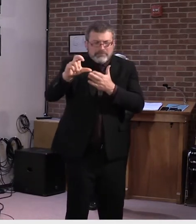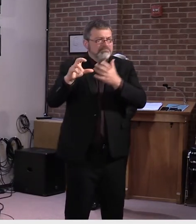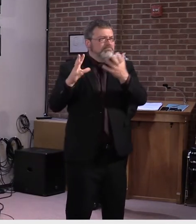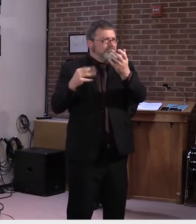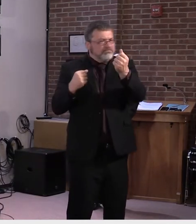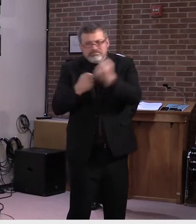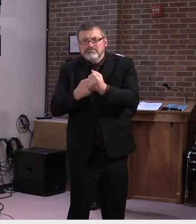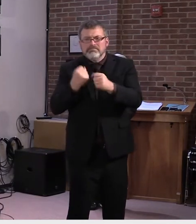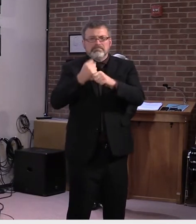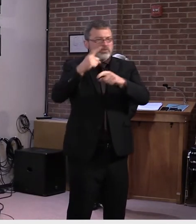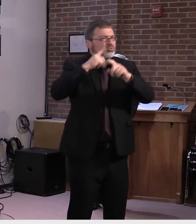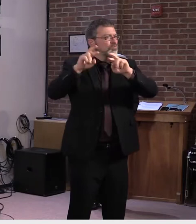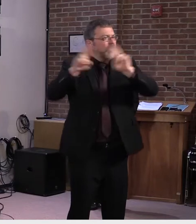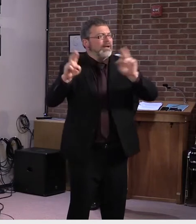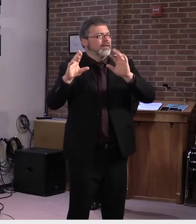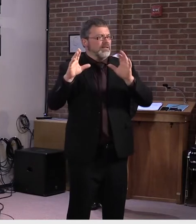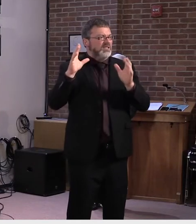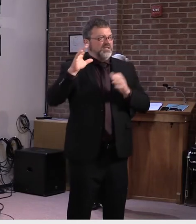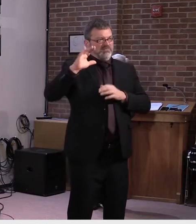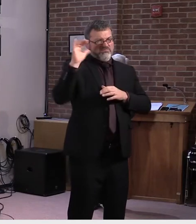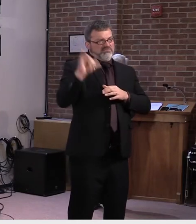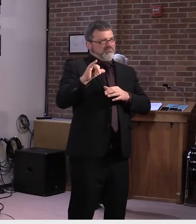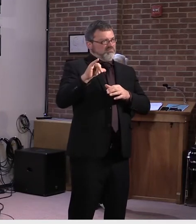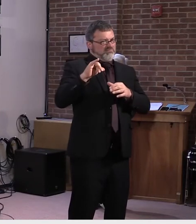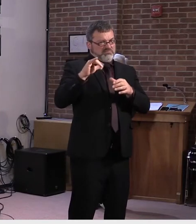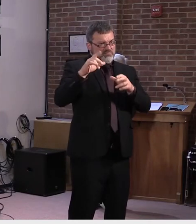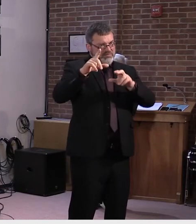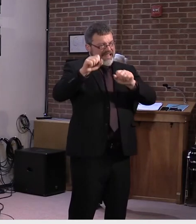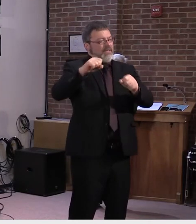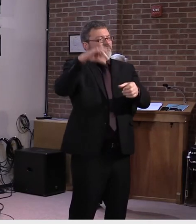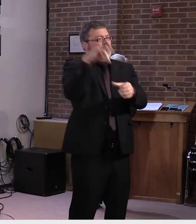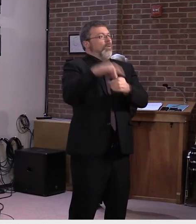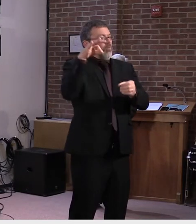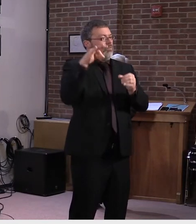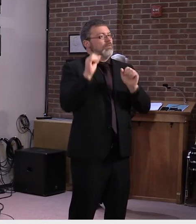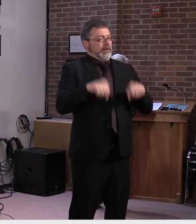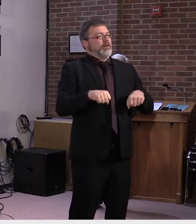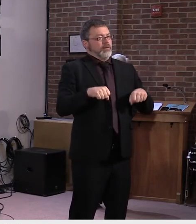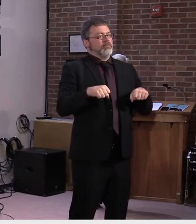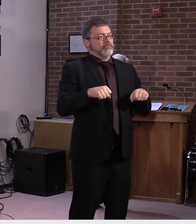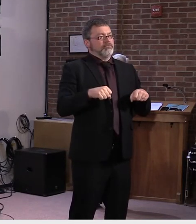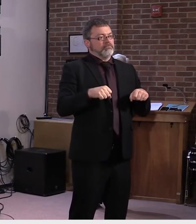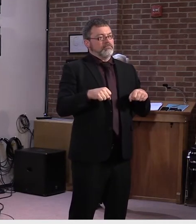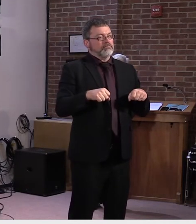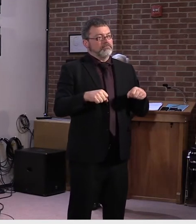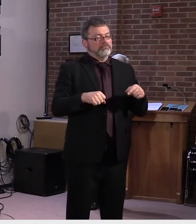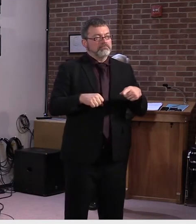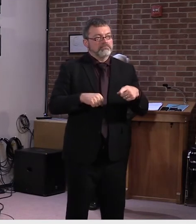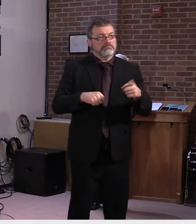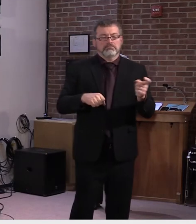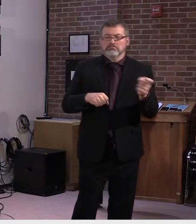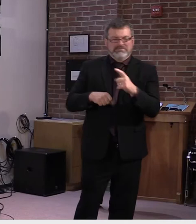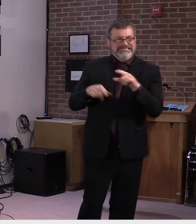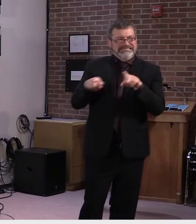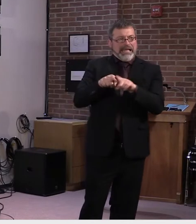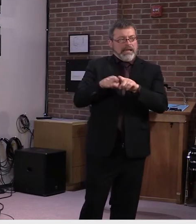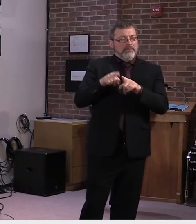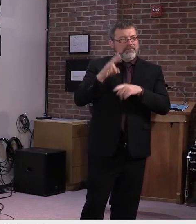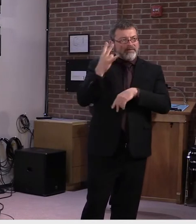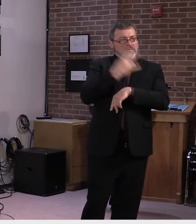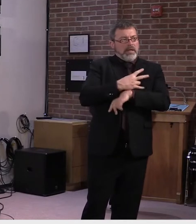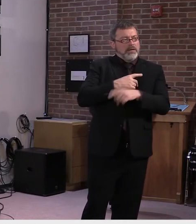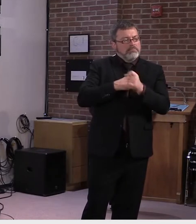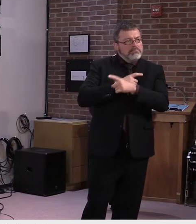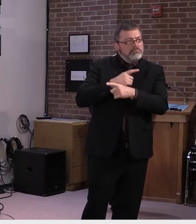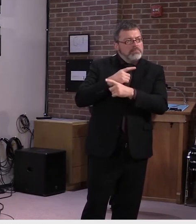of the, of the Postal Service. Uh, are you aware of anything that the Secretary of State has proposed that might sort of, uh,